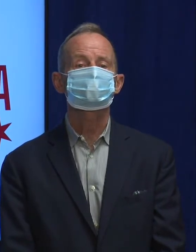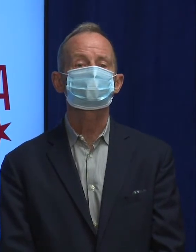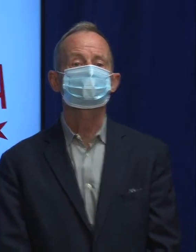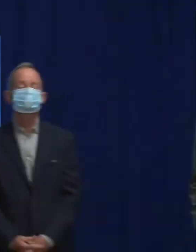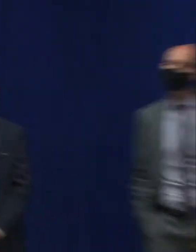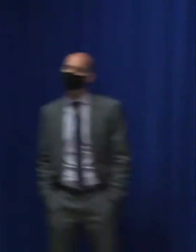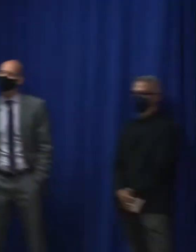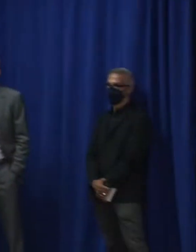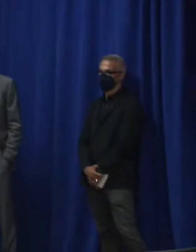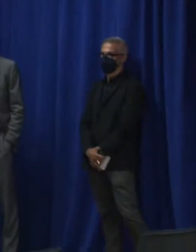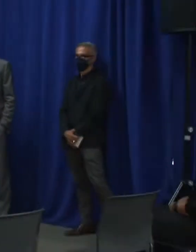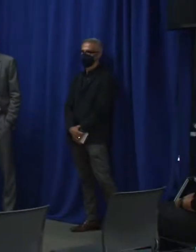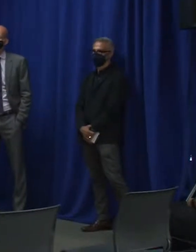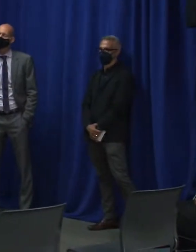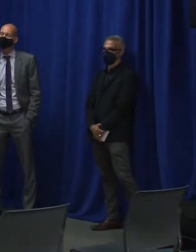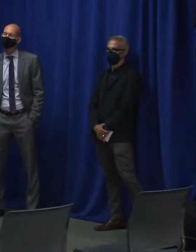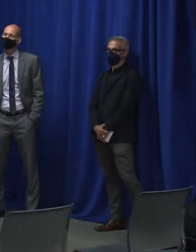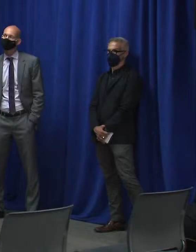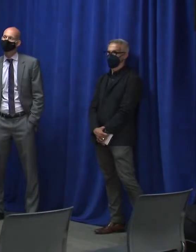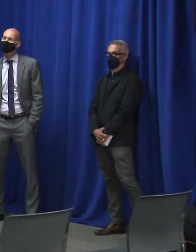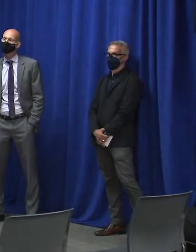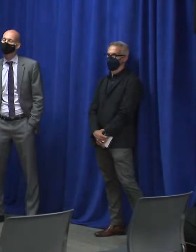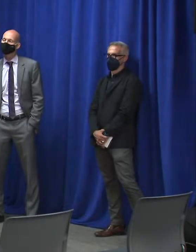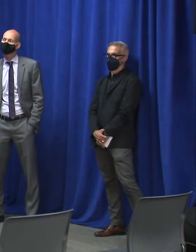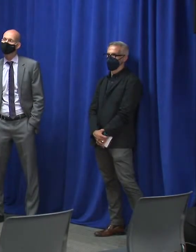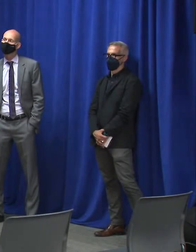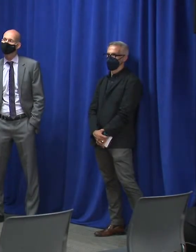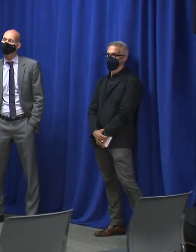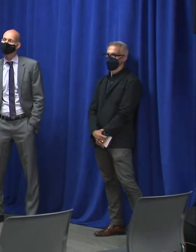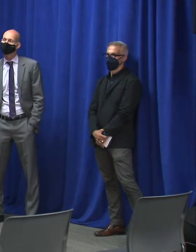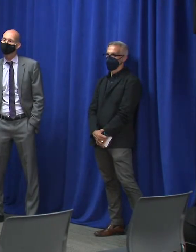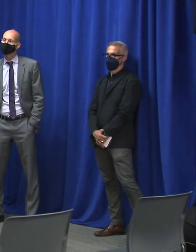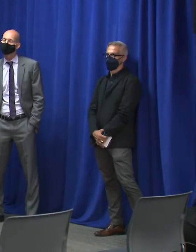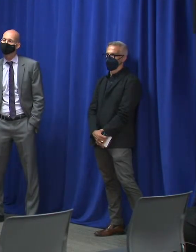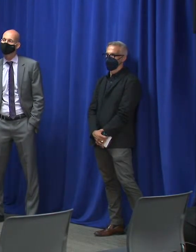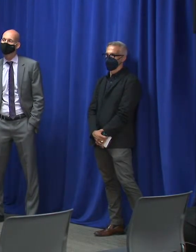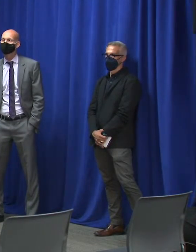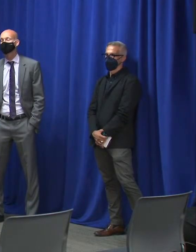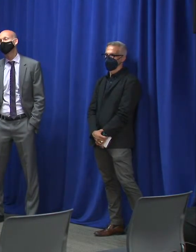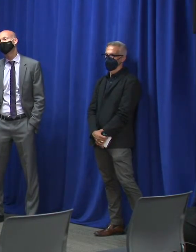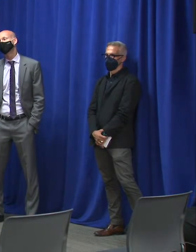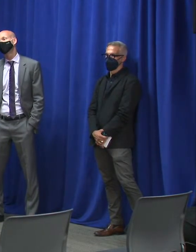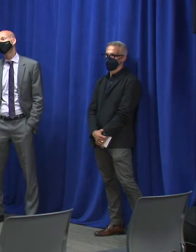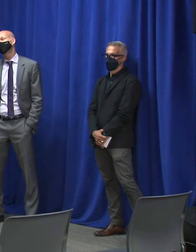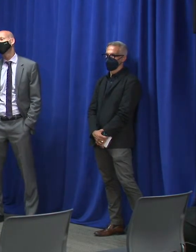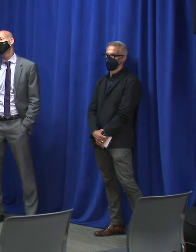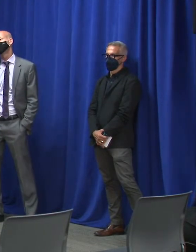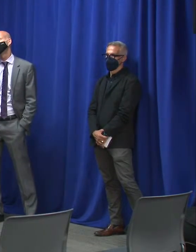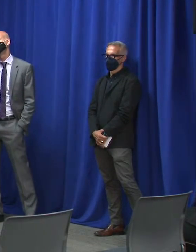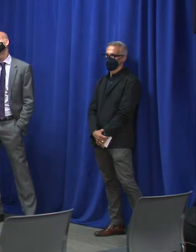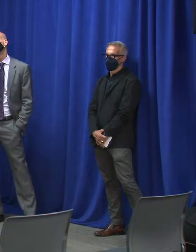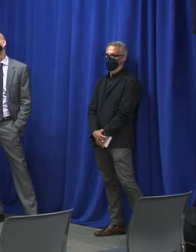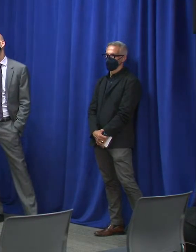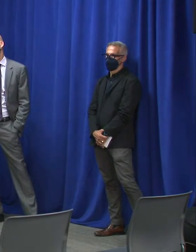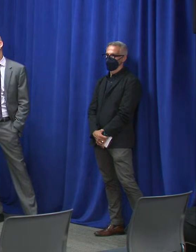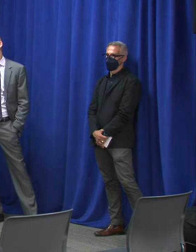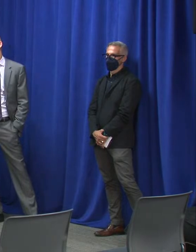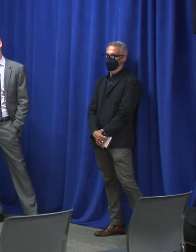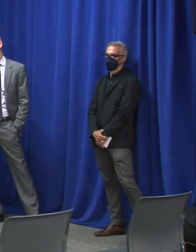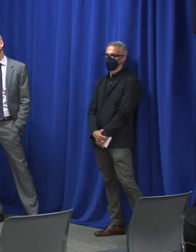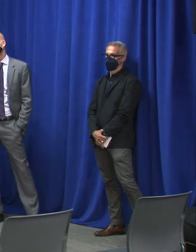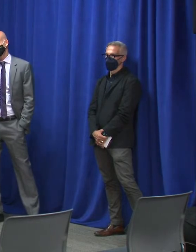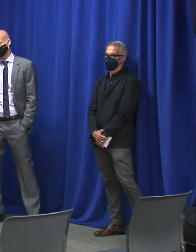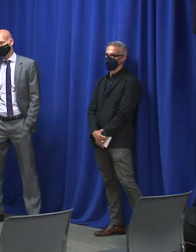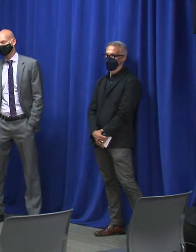en todos los estados tenemos el virus aquí y se está diseminando rápidamente por eso es importante